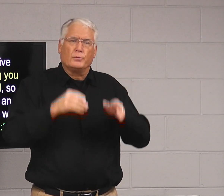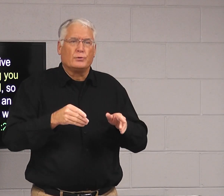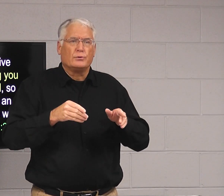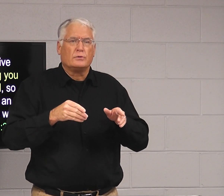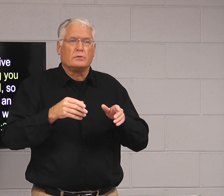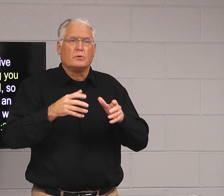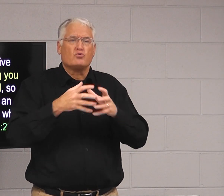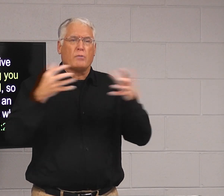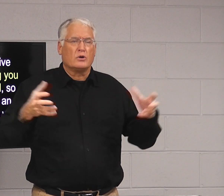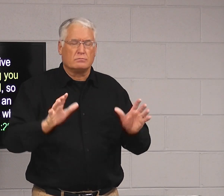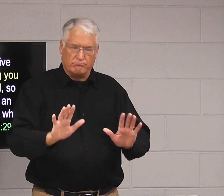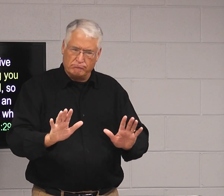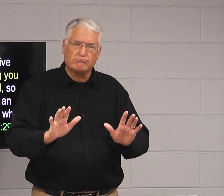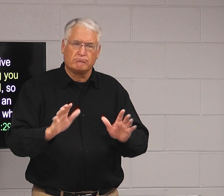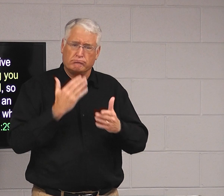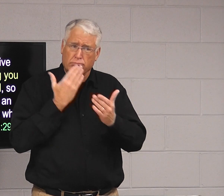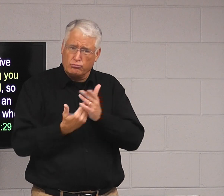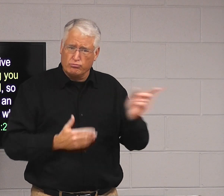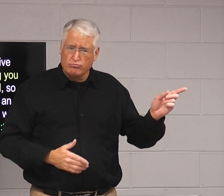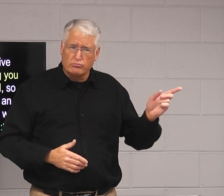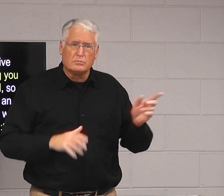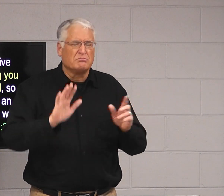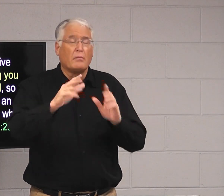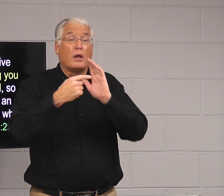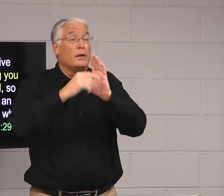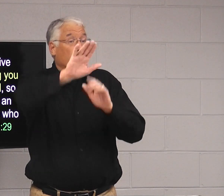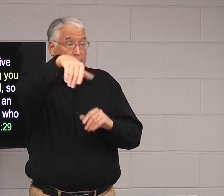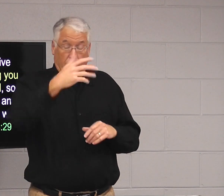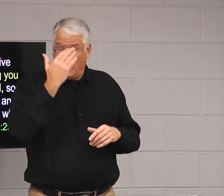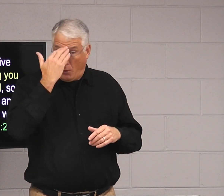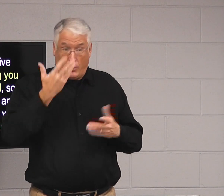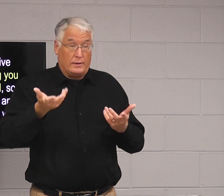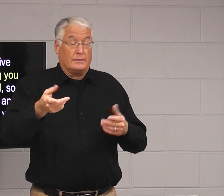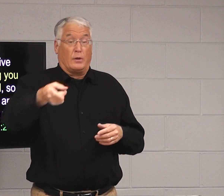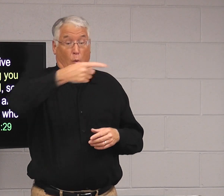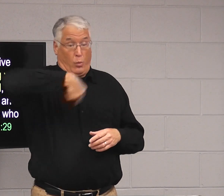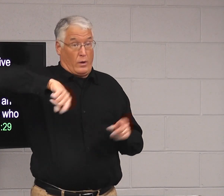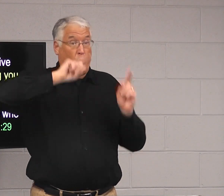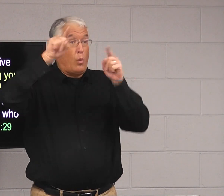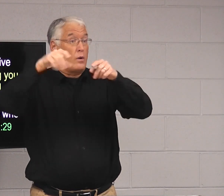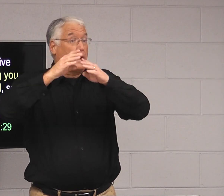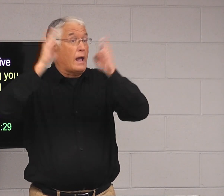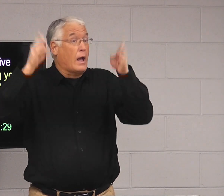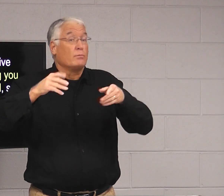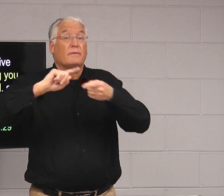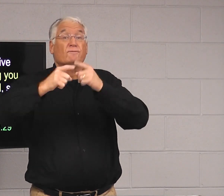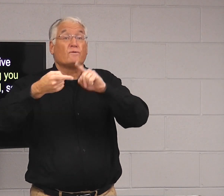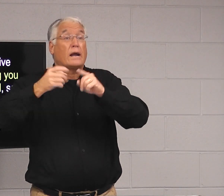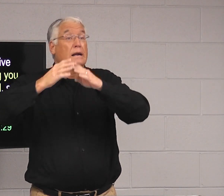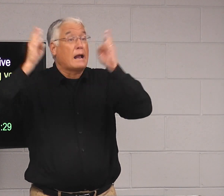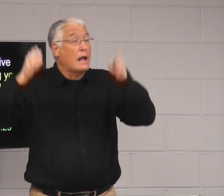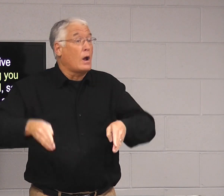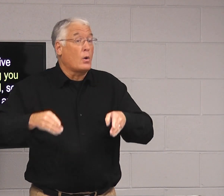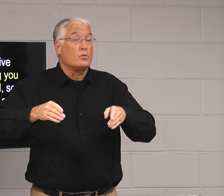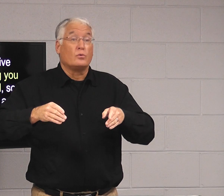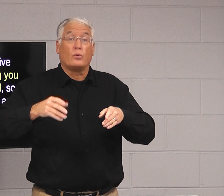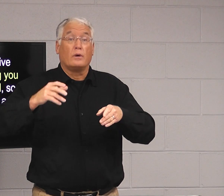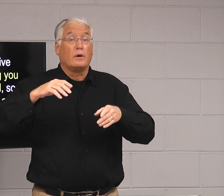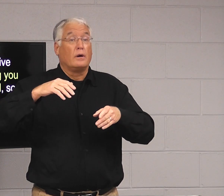You think you hear them saying too much negative about that person. So like, I know that we all go to a house, like a friend's house,